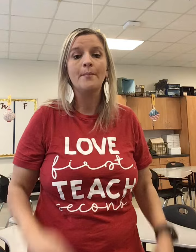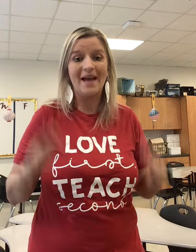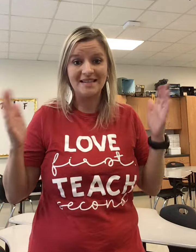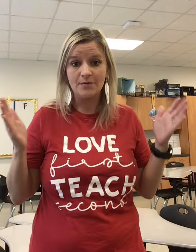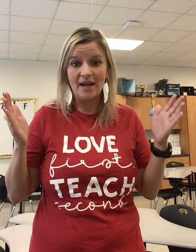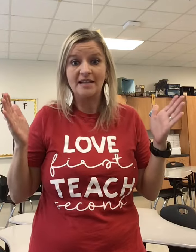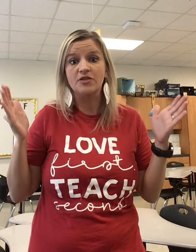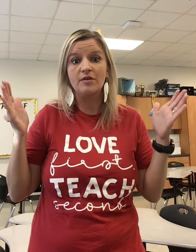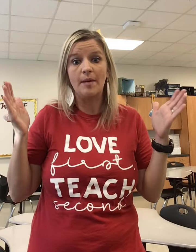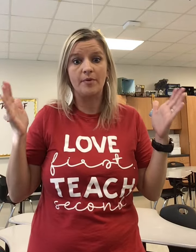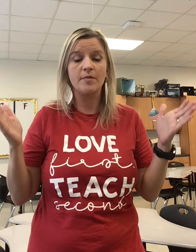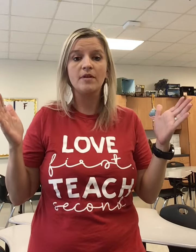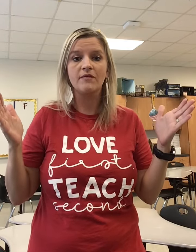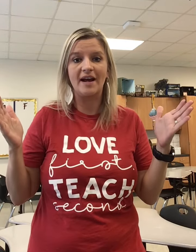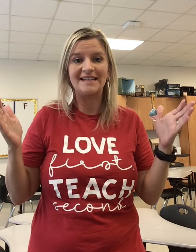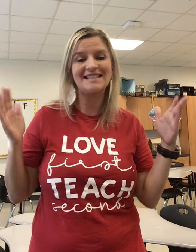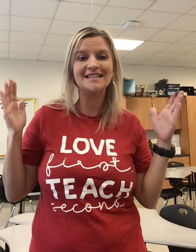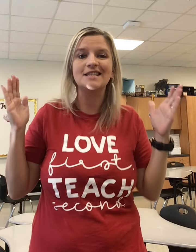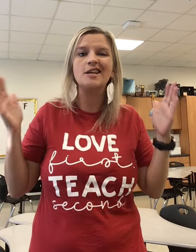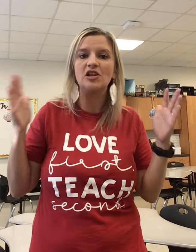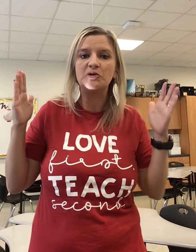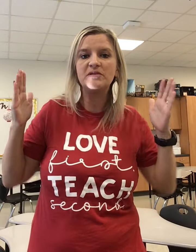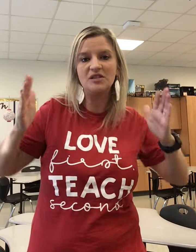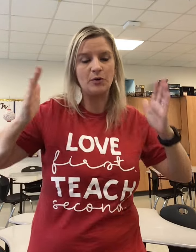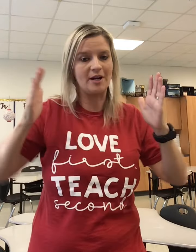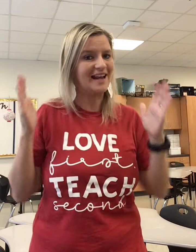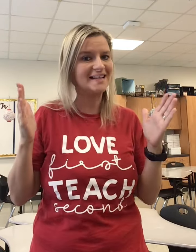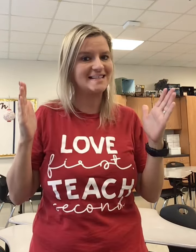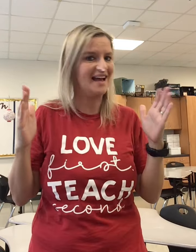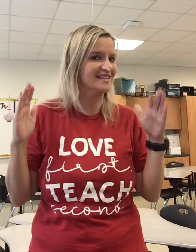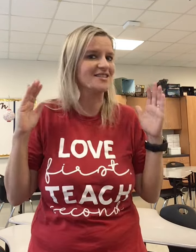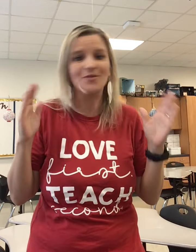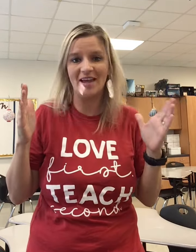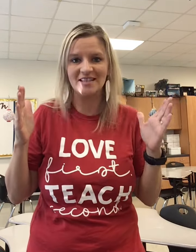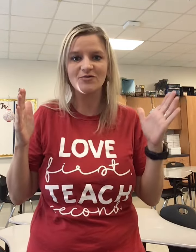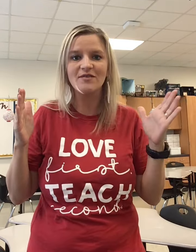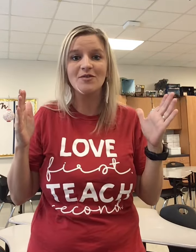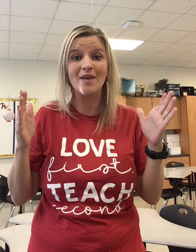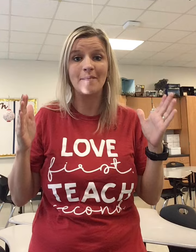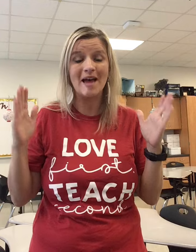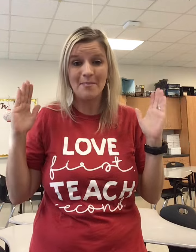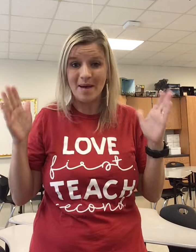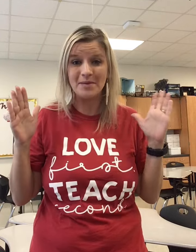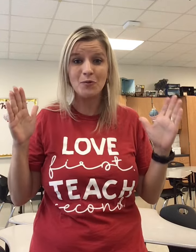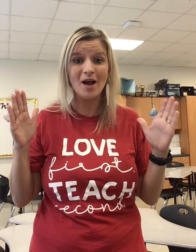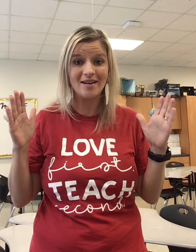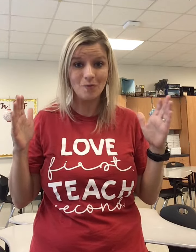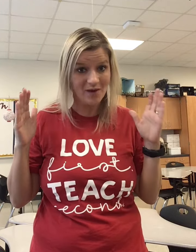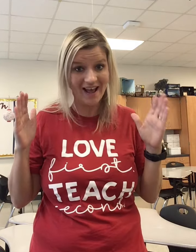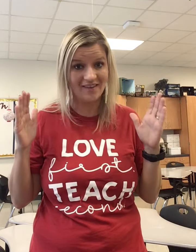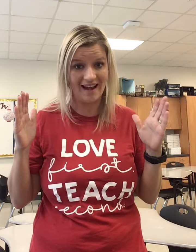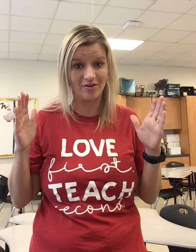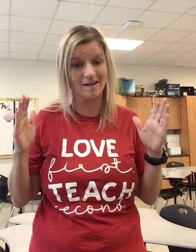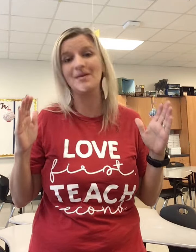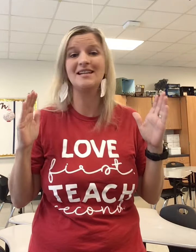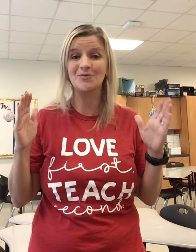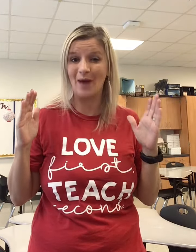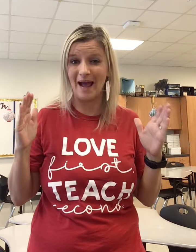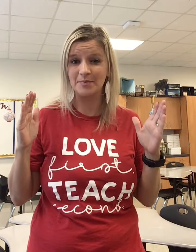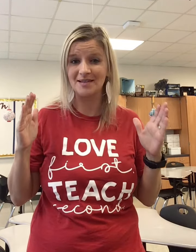Best way to remember the Bill of Rights is to use your hand signs. So let's review them. Amendment 1, we have an acronym. It's RAPS.